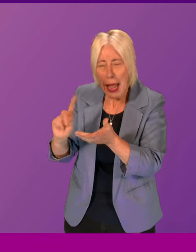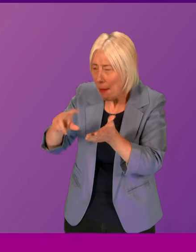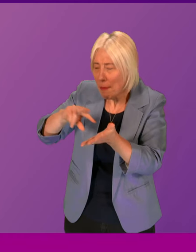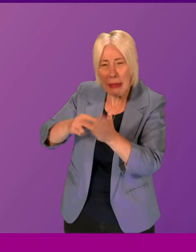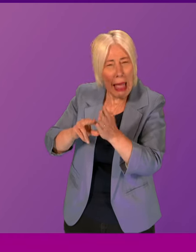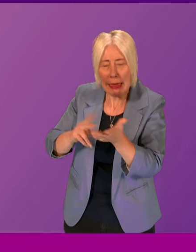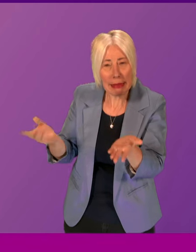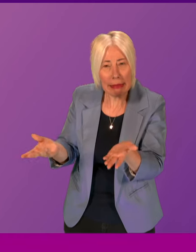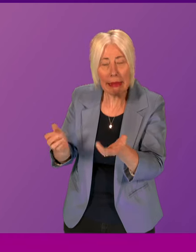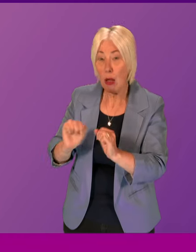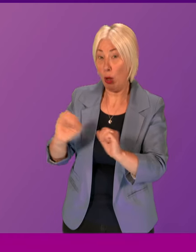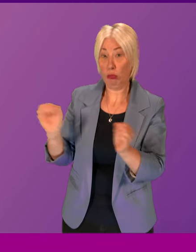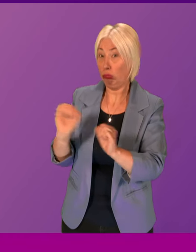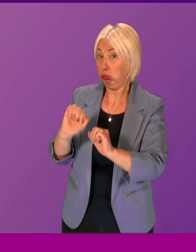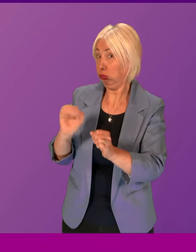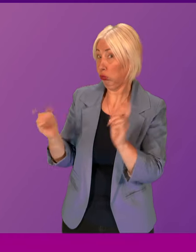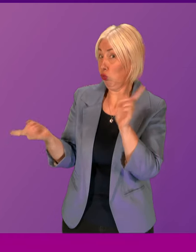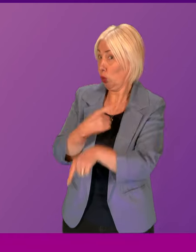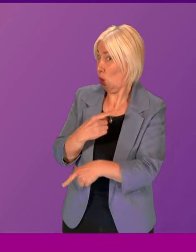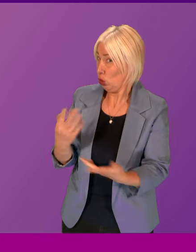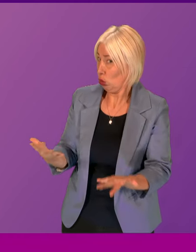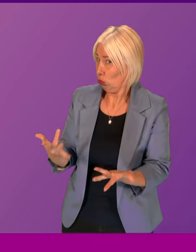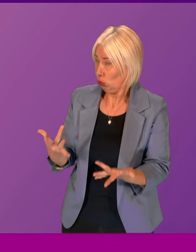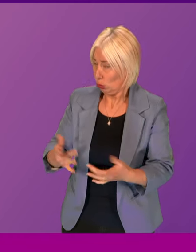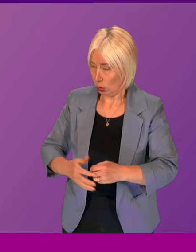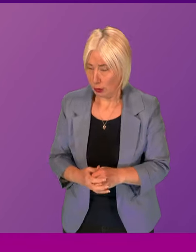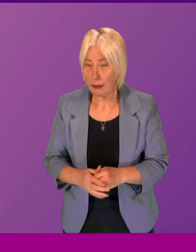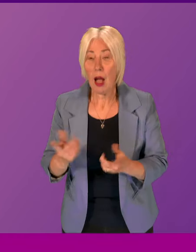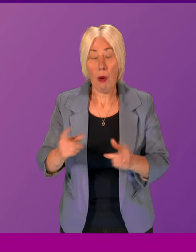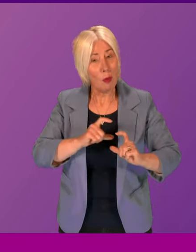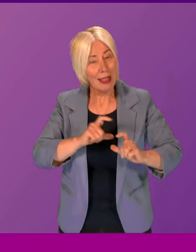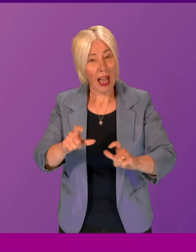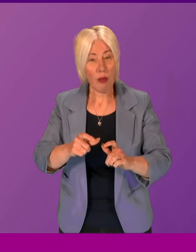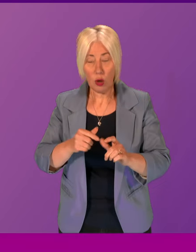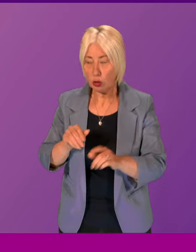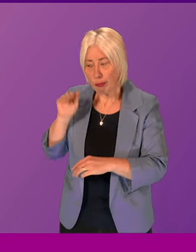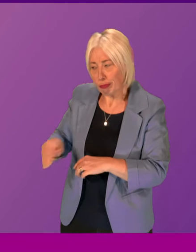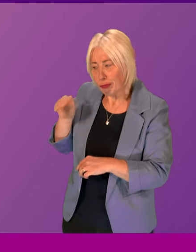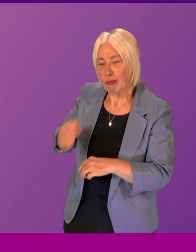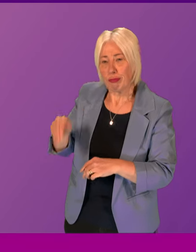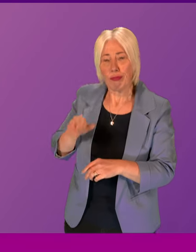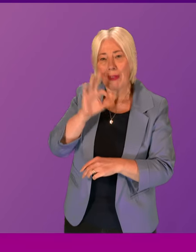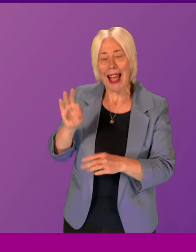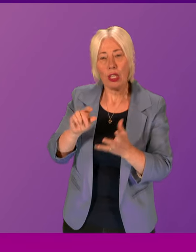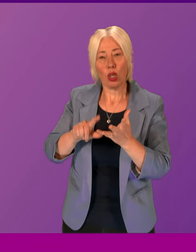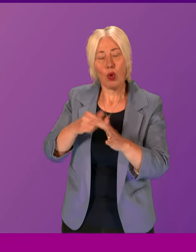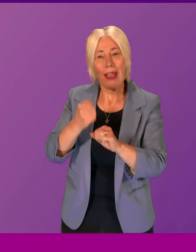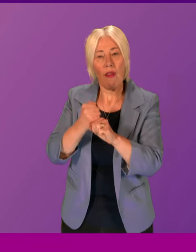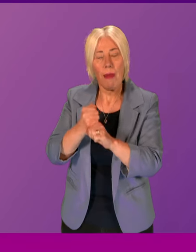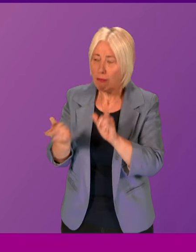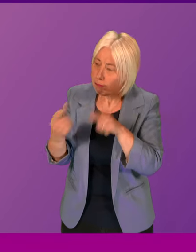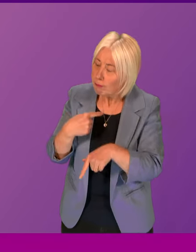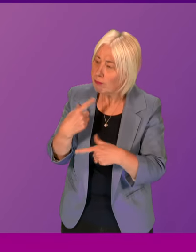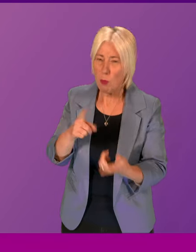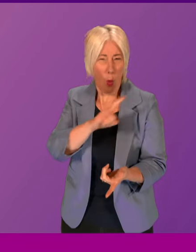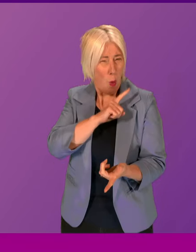However, my understanding is she's not had the courtesy of a response yet. However, we will continue to press the UK Government for answers. Not least to the questions